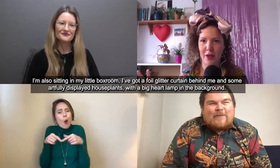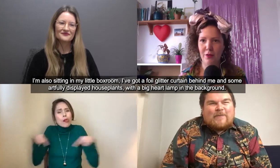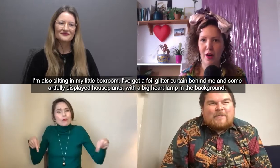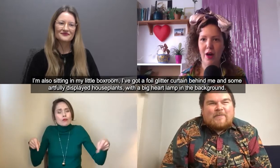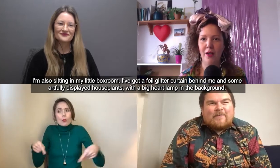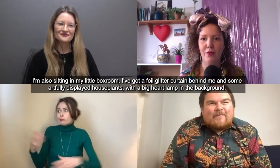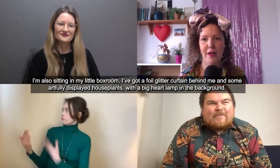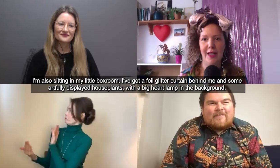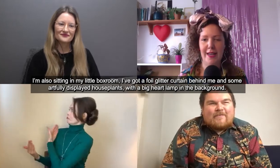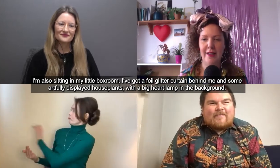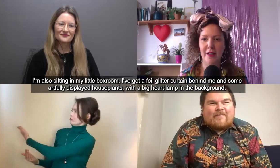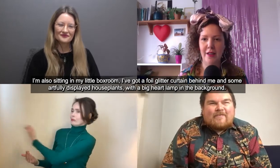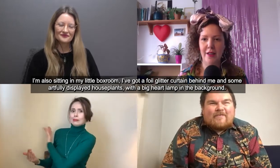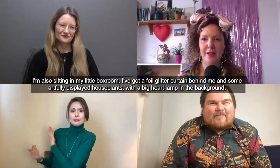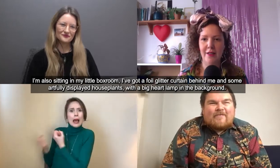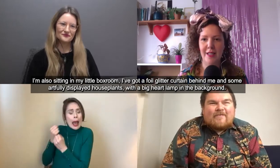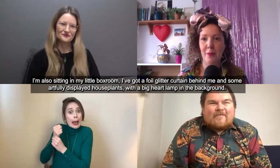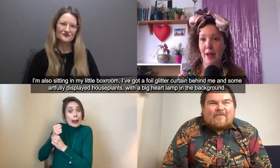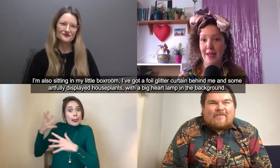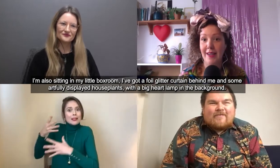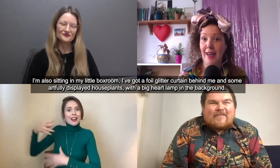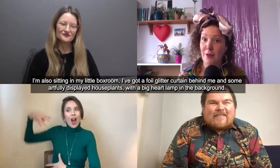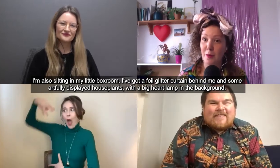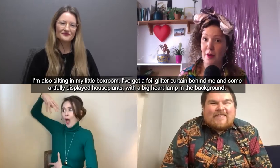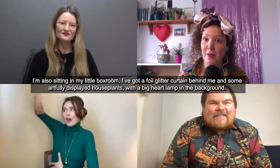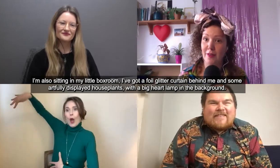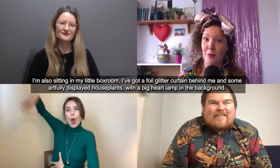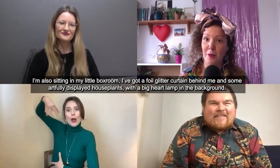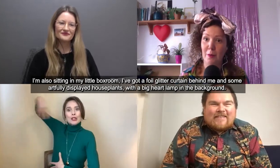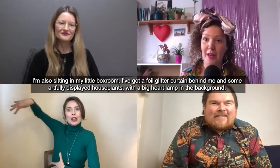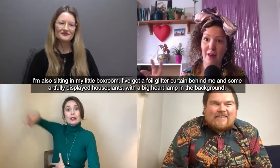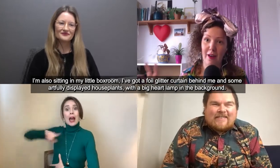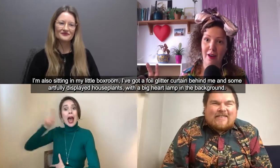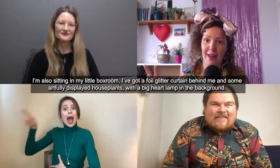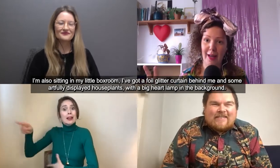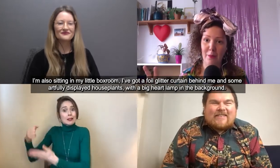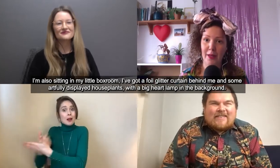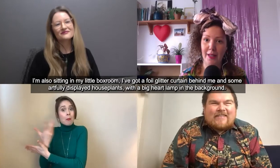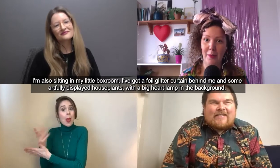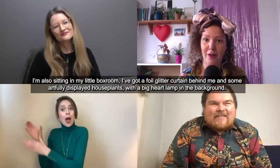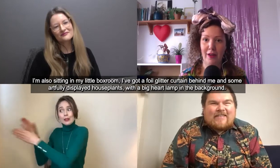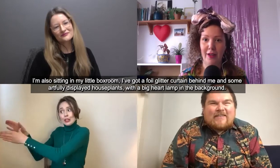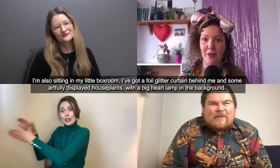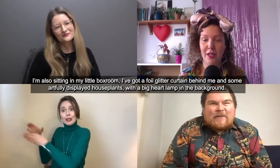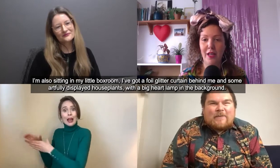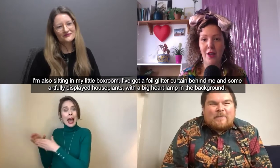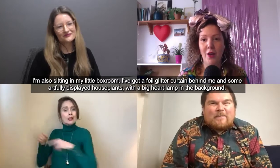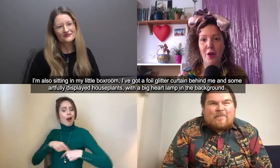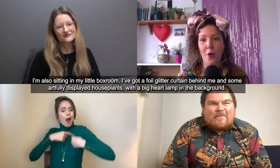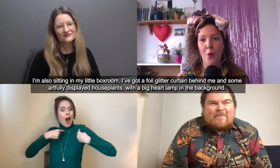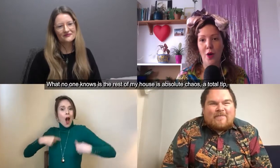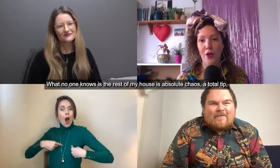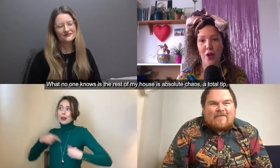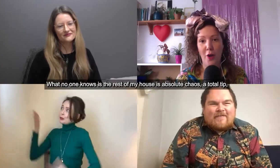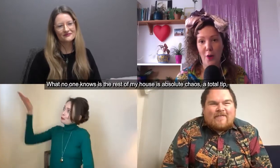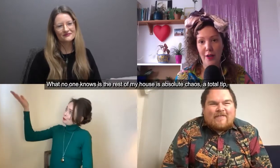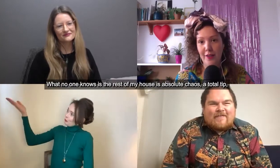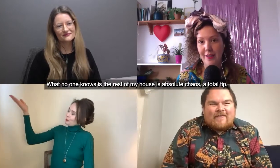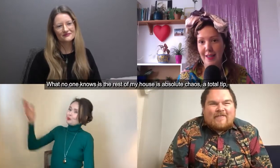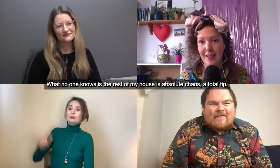of artfully displayed house plants with a big heart lamp in the background what no one is